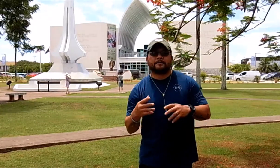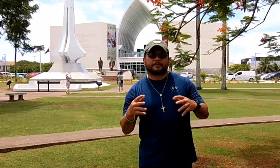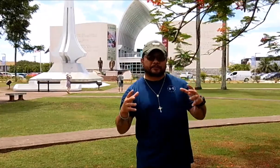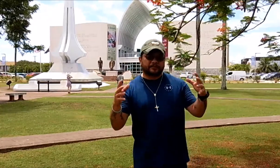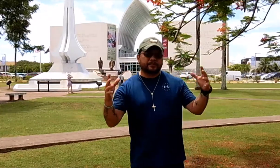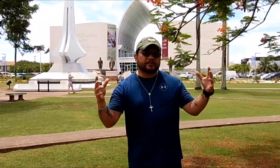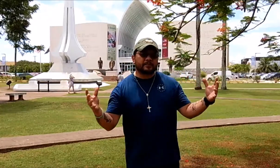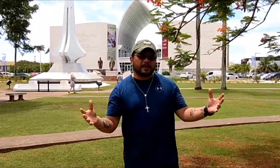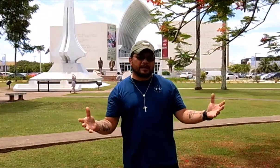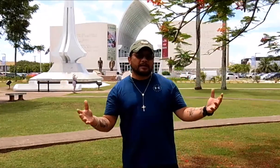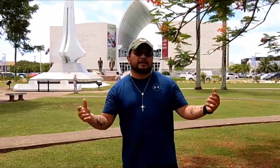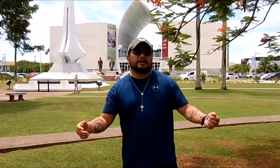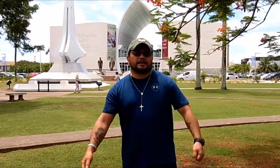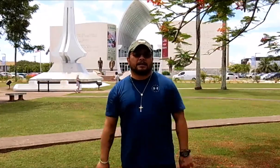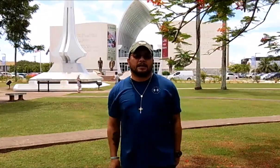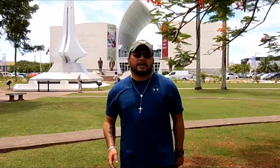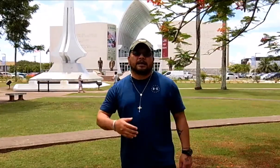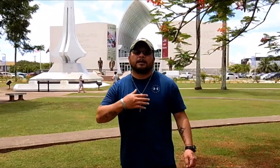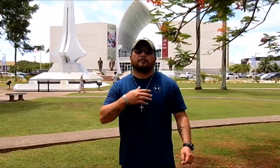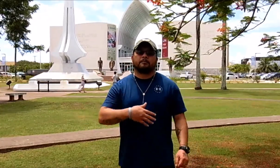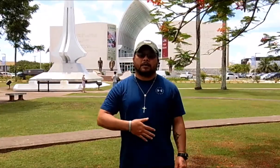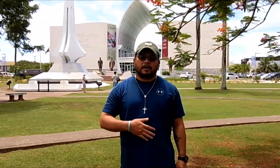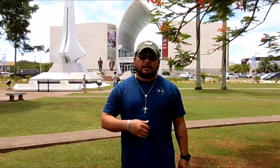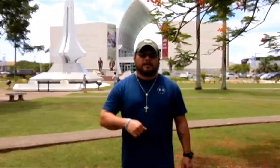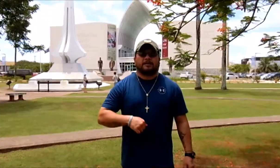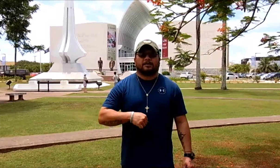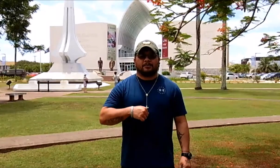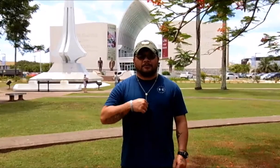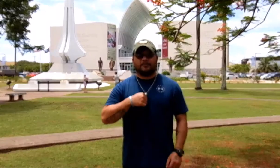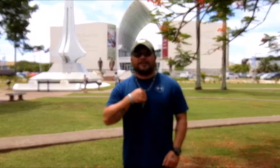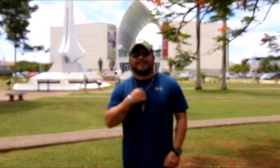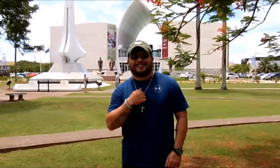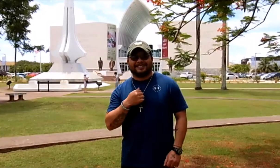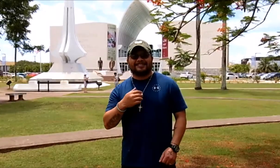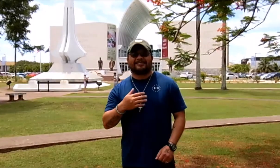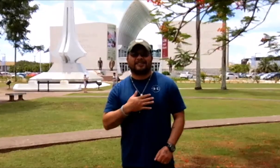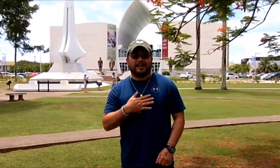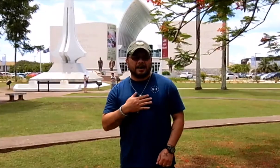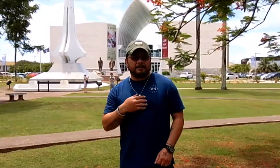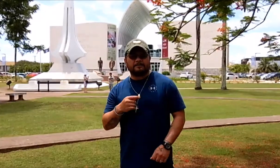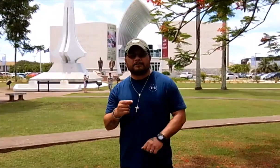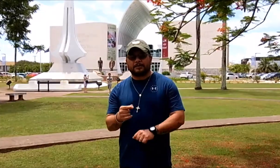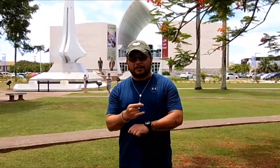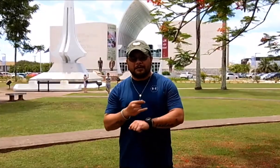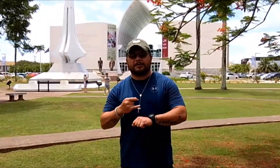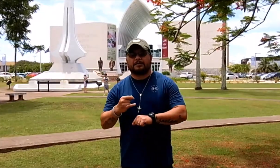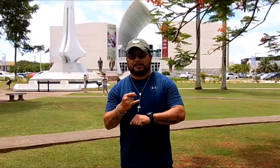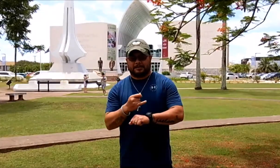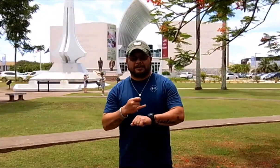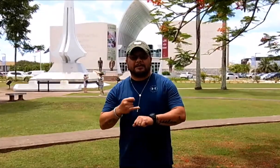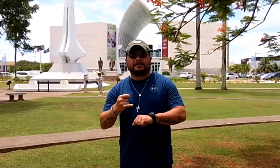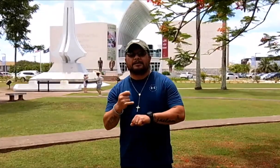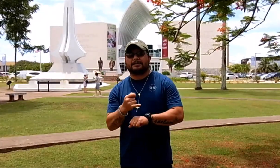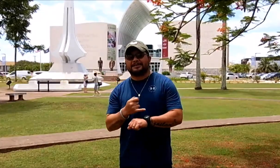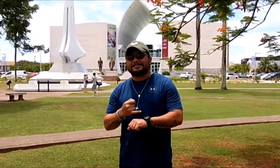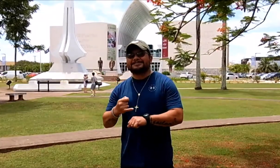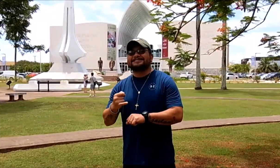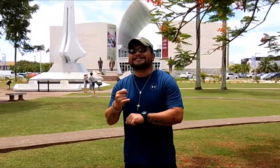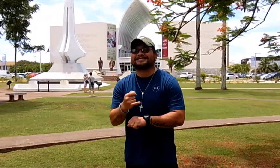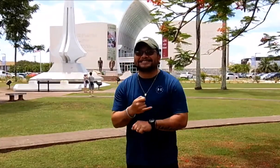And I'm proud of where I'm from Yeah,